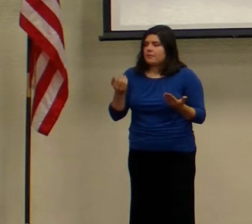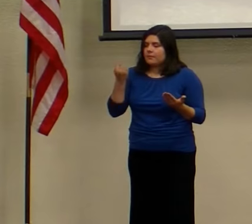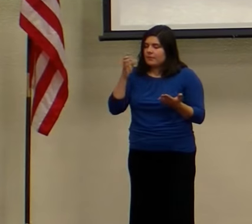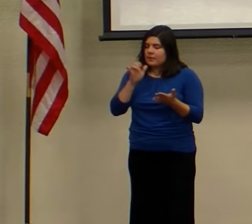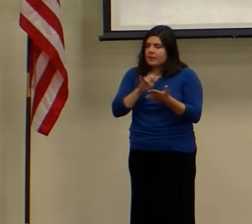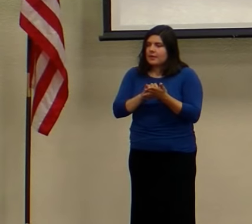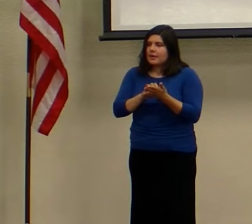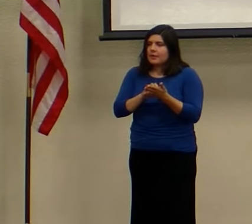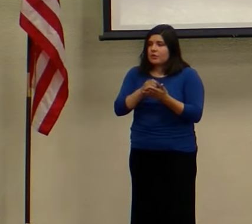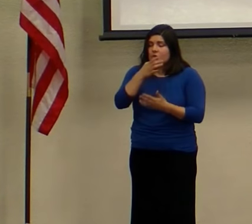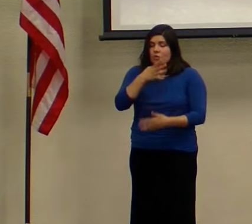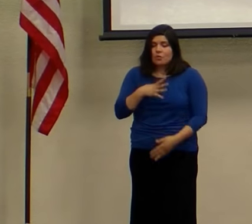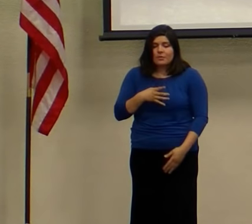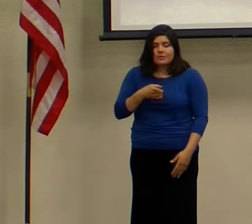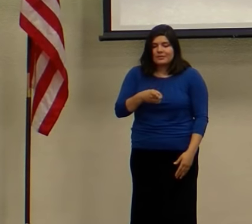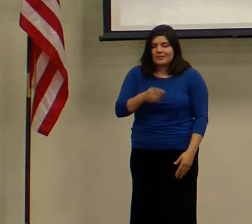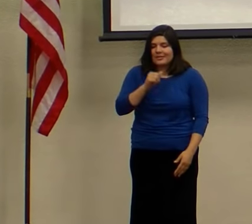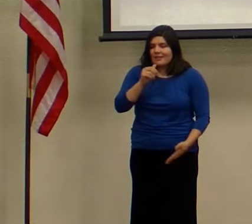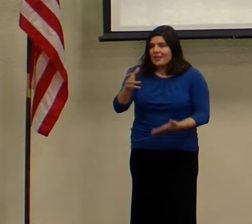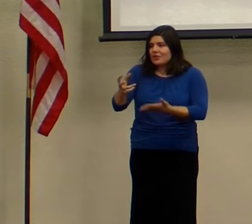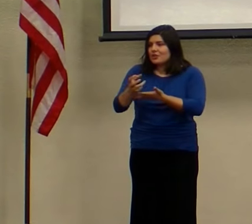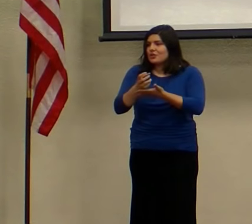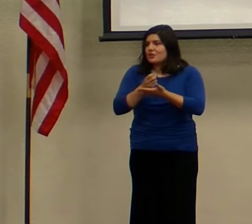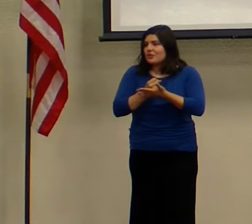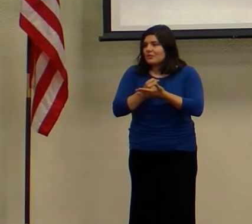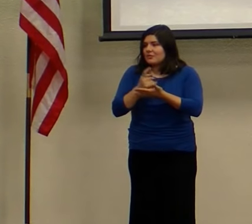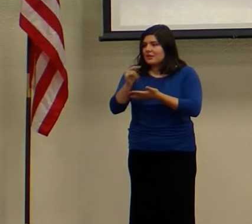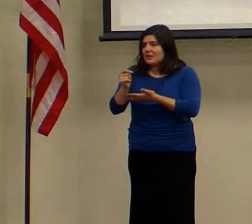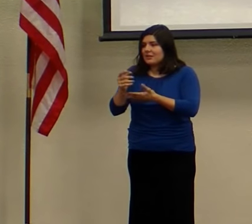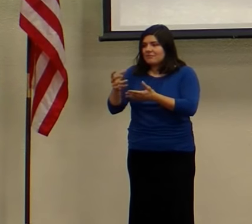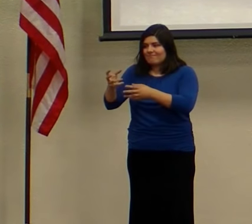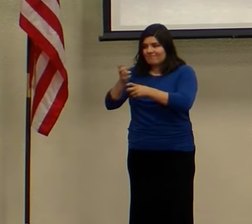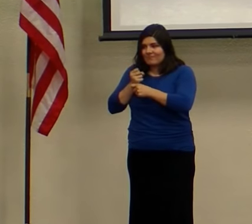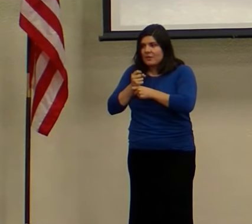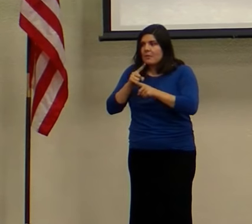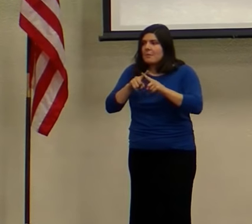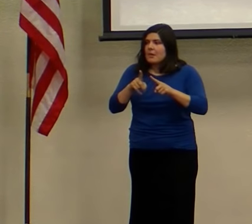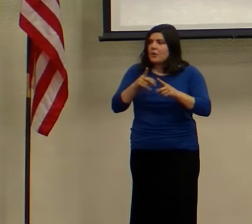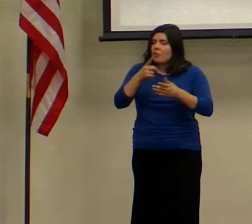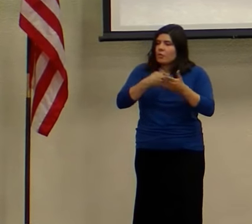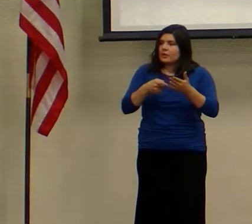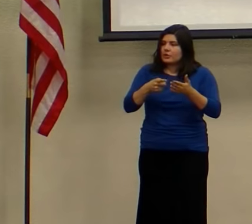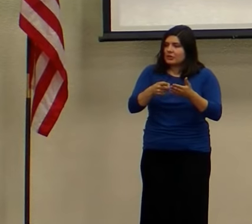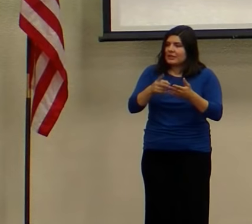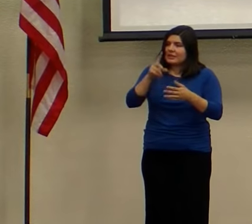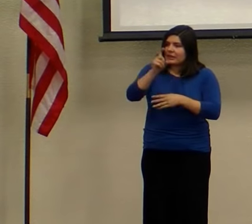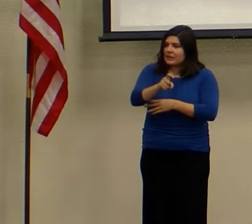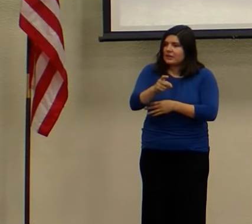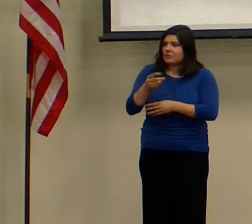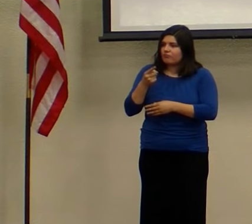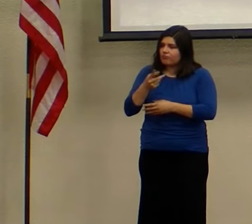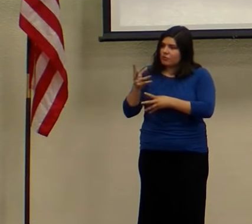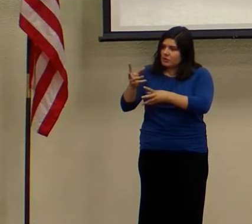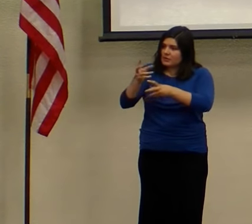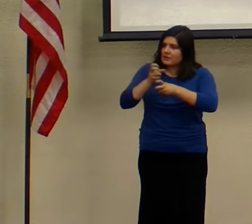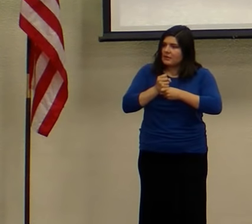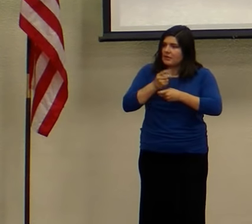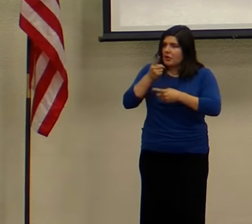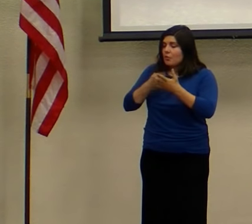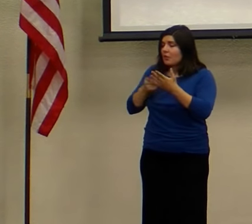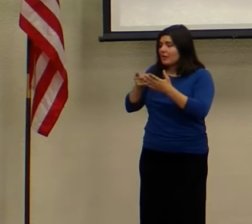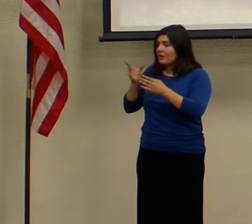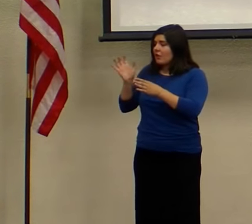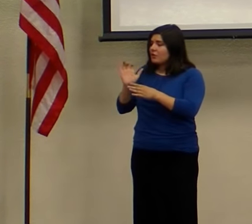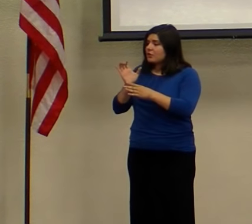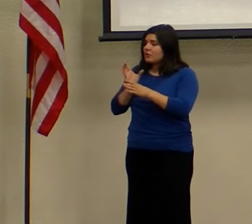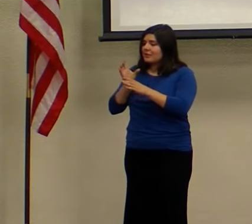She got what she needed more than what she deserved. And what the other part of the environment that he created was an